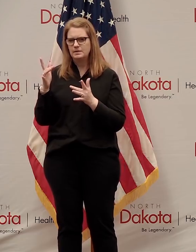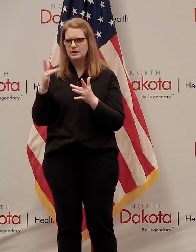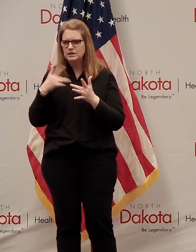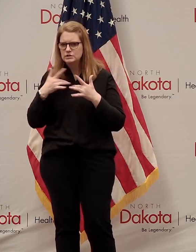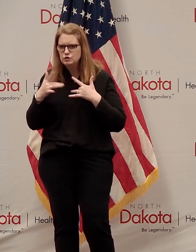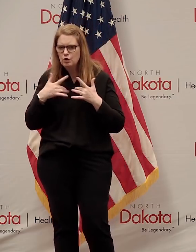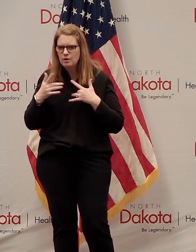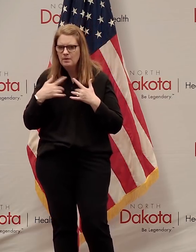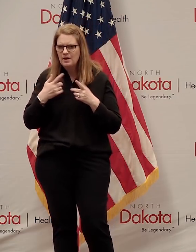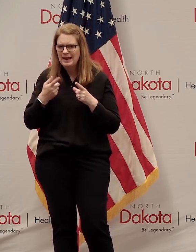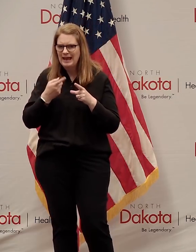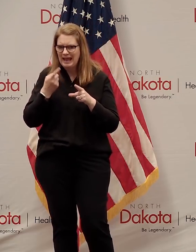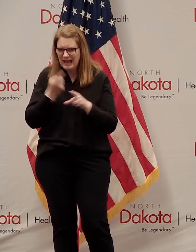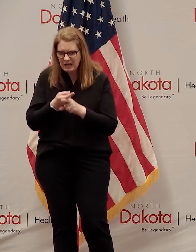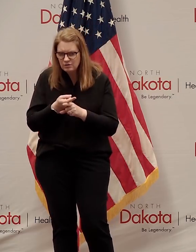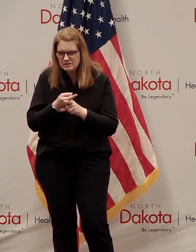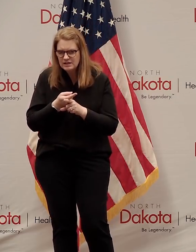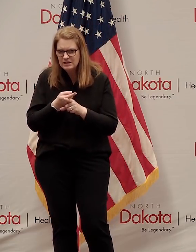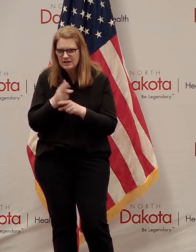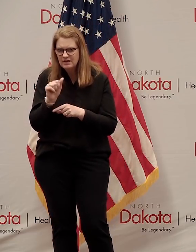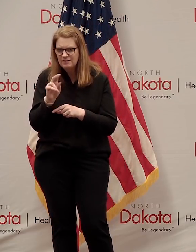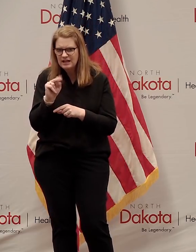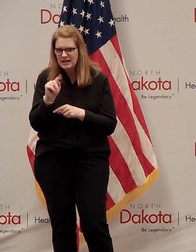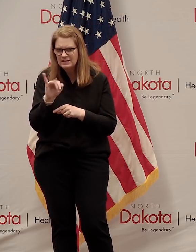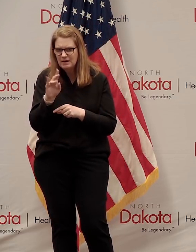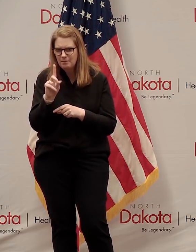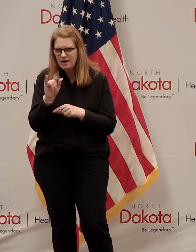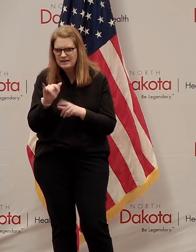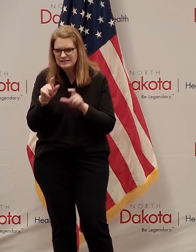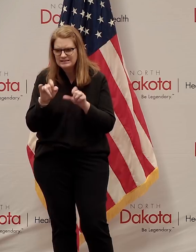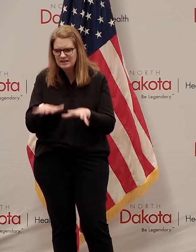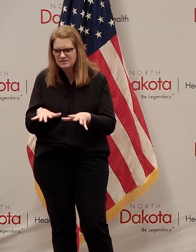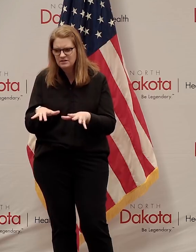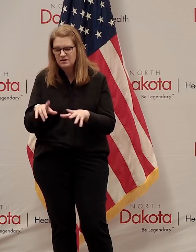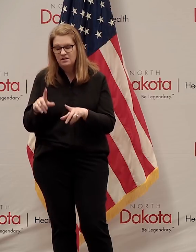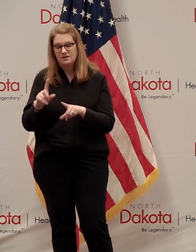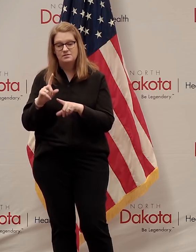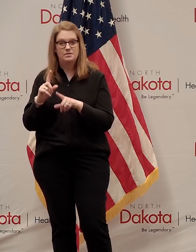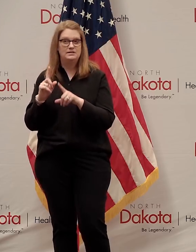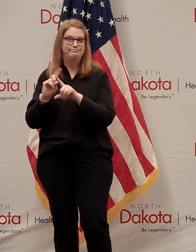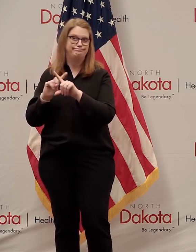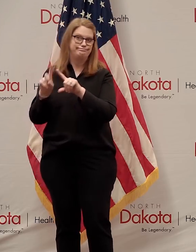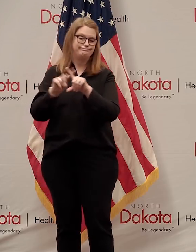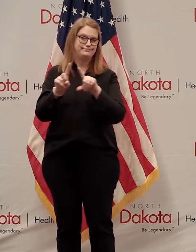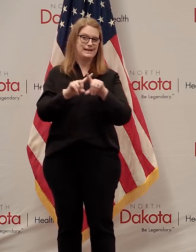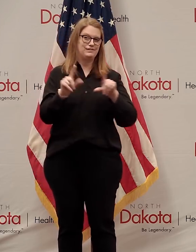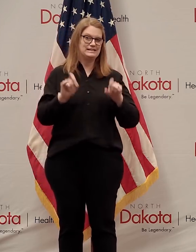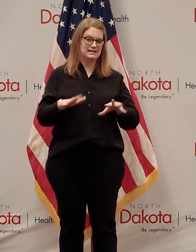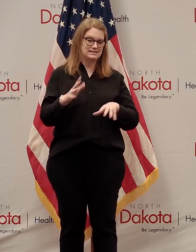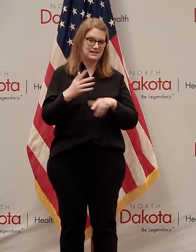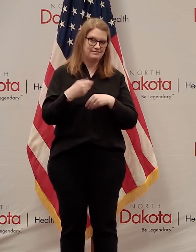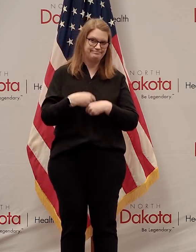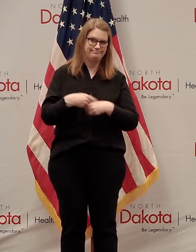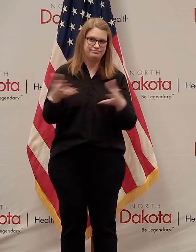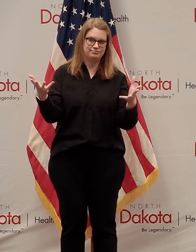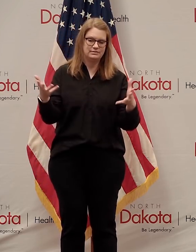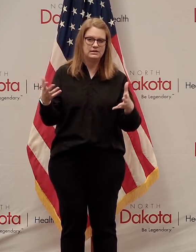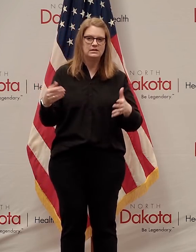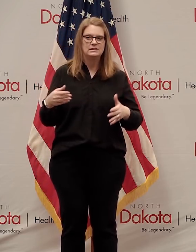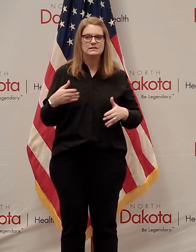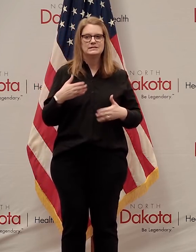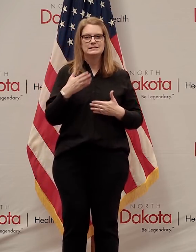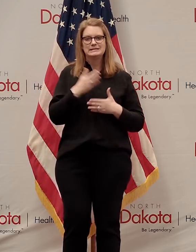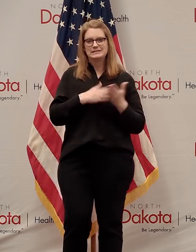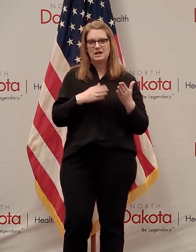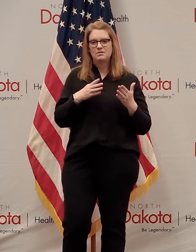the accuracy of some of the antibody tests. There have been hundreds of different antibody tests that have been rolled out. Some of those have had lighter than the